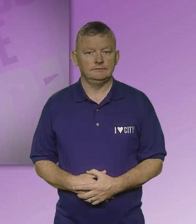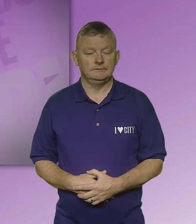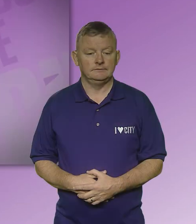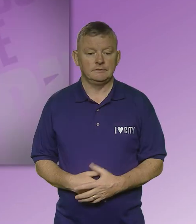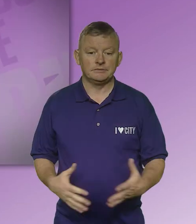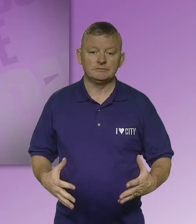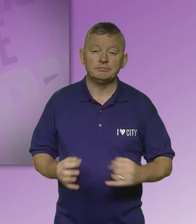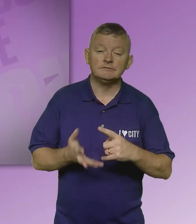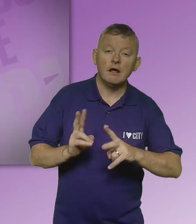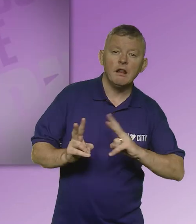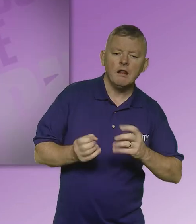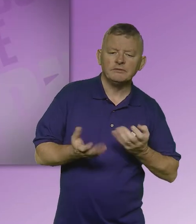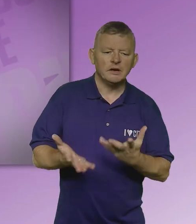Current BSL provision